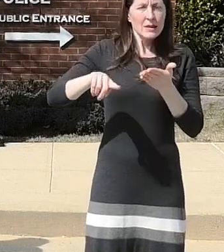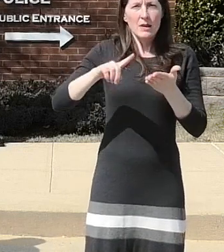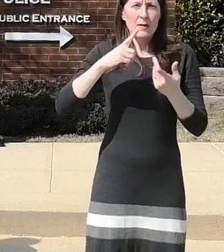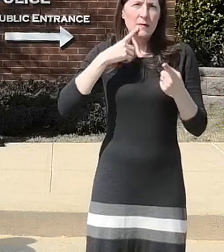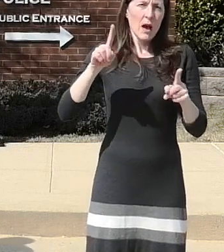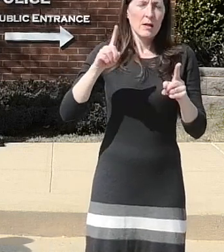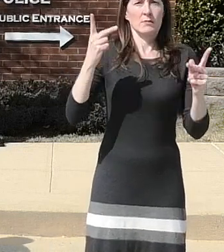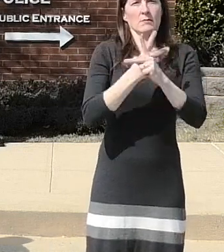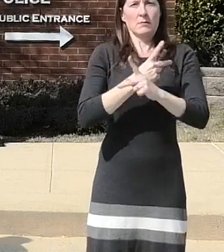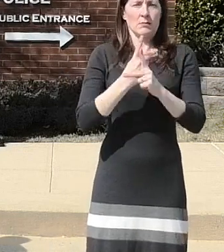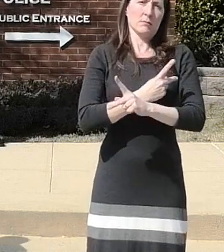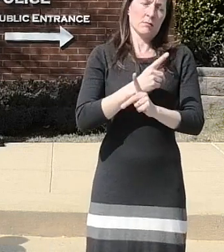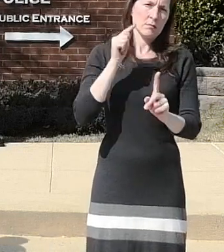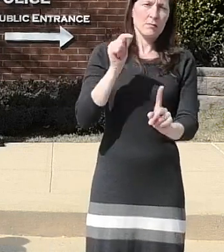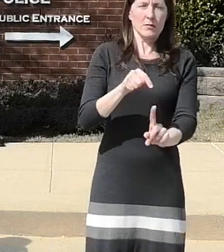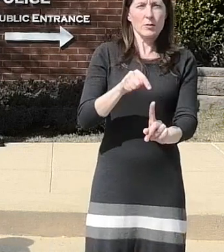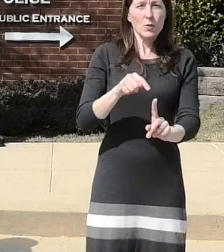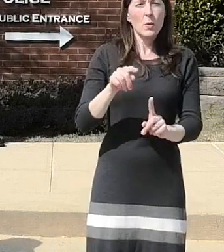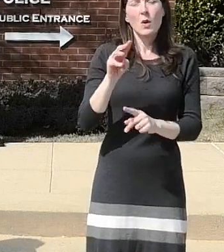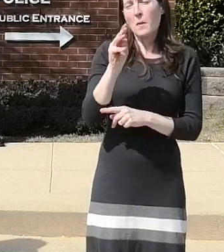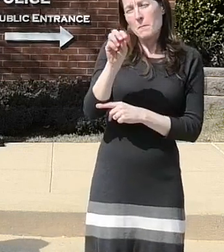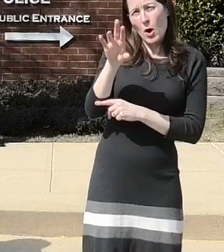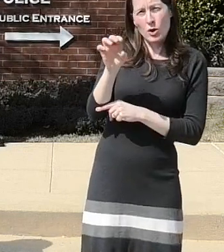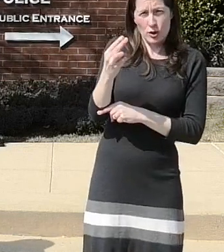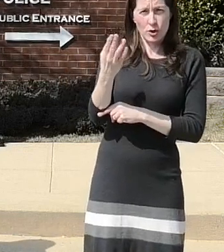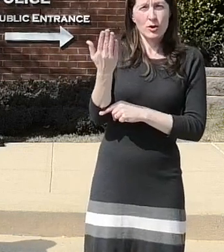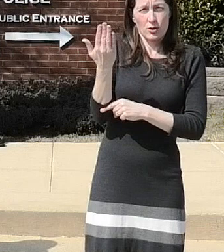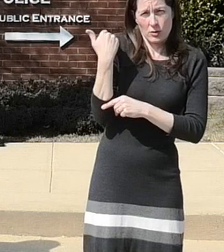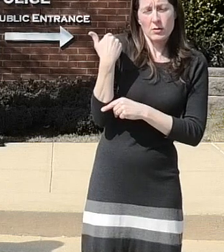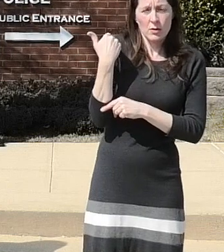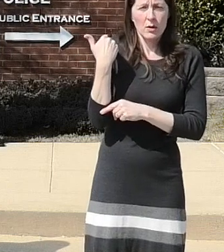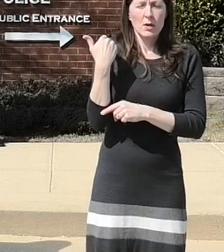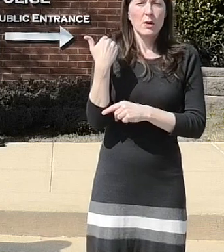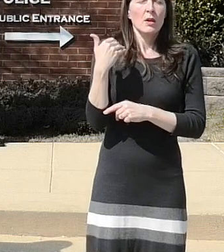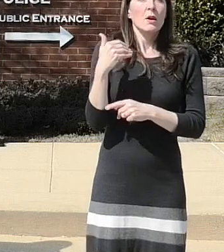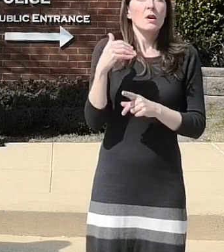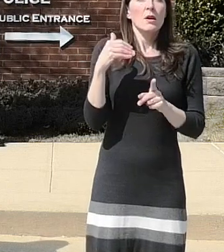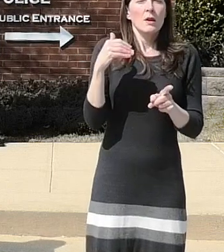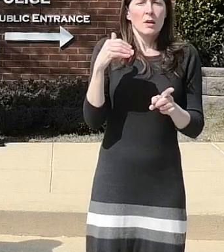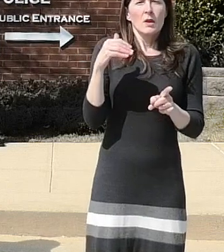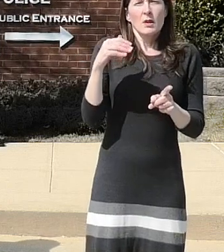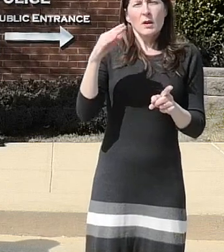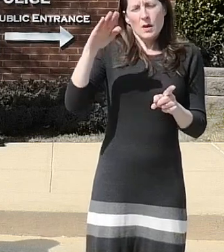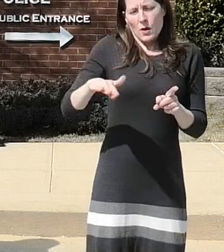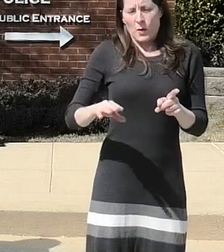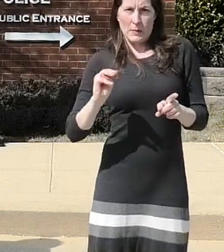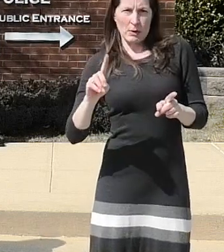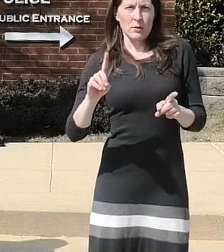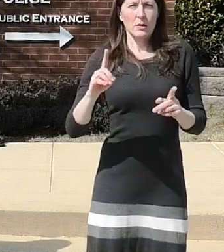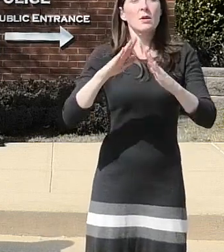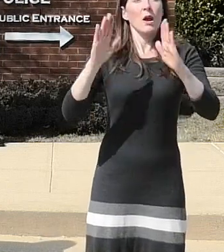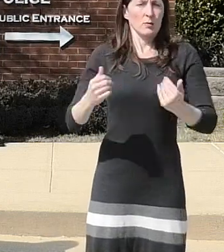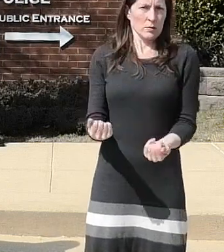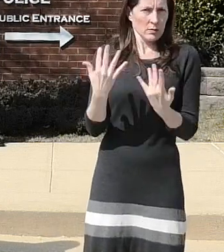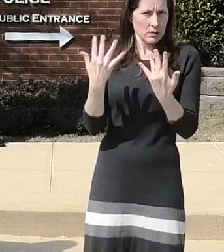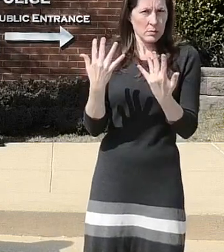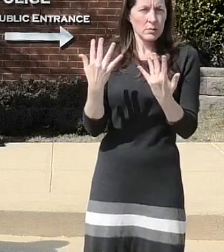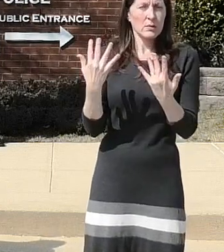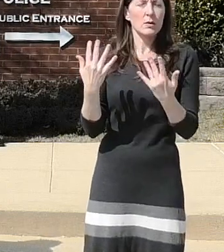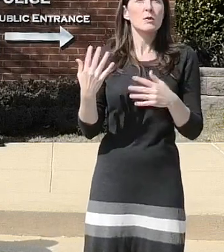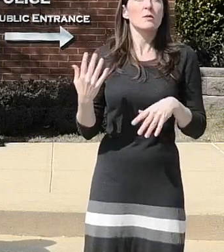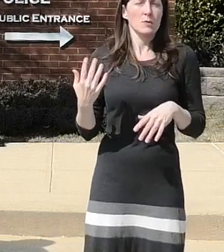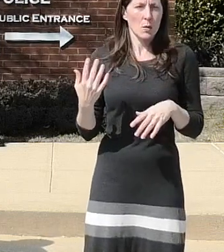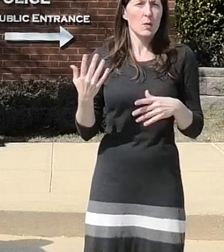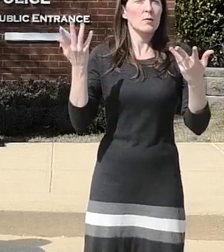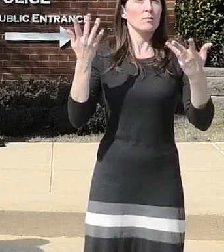early of march 2019 in the 5800 block of maple terrace in laurel maryland there was a house fire the fire investigation unit